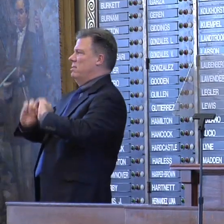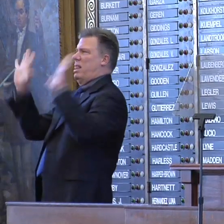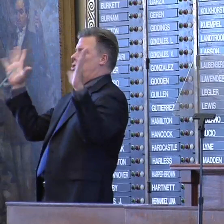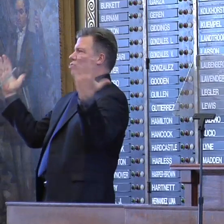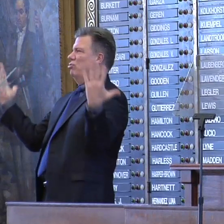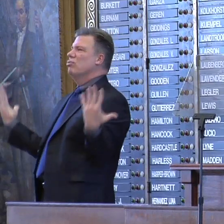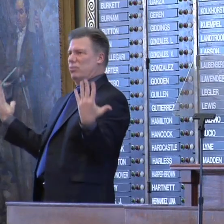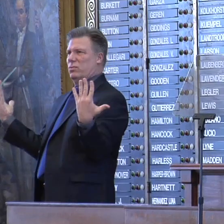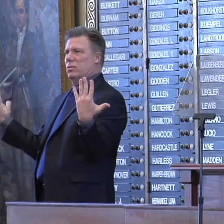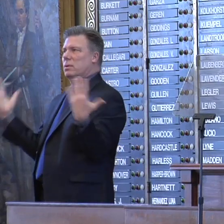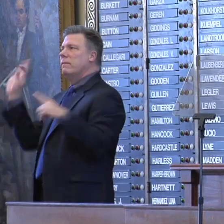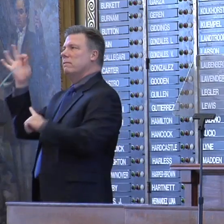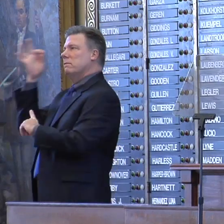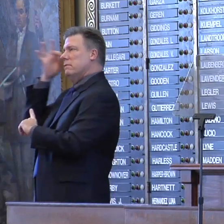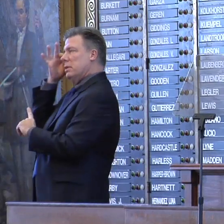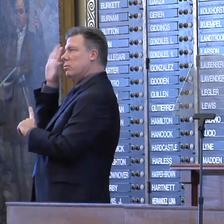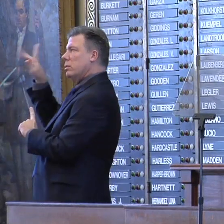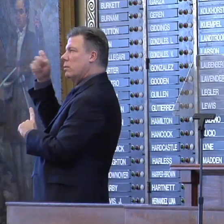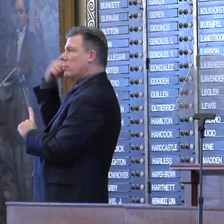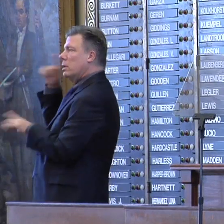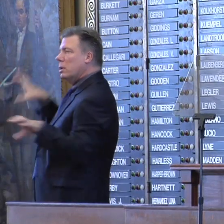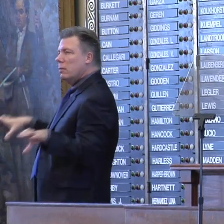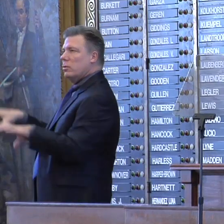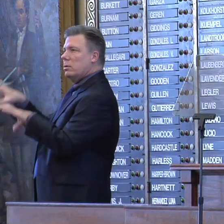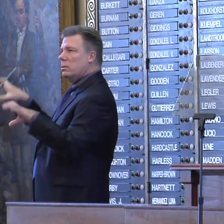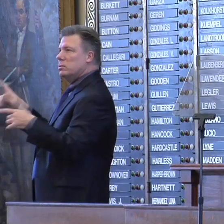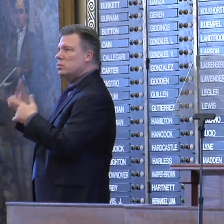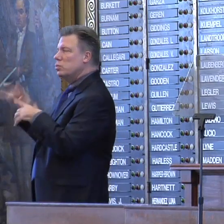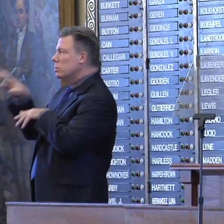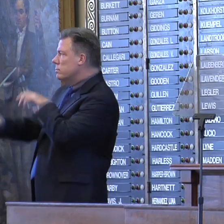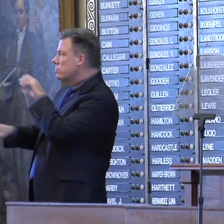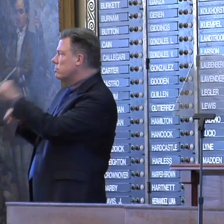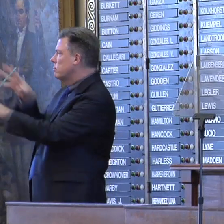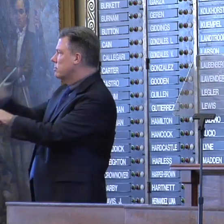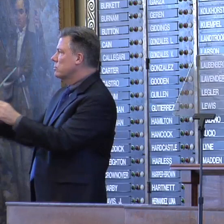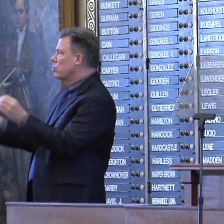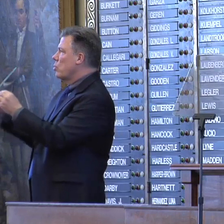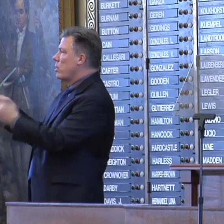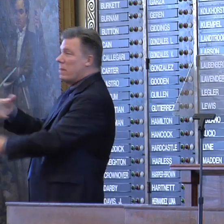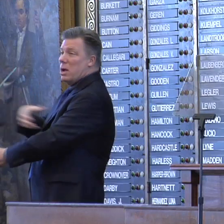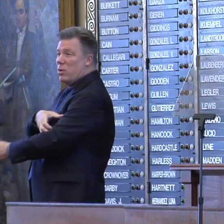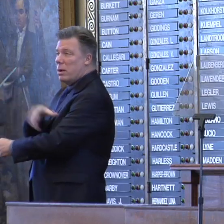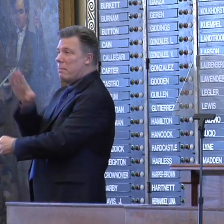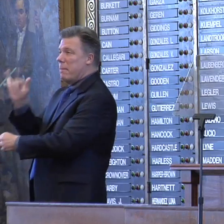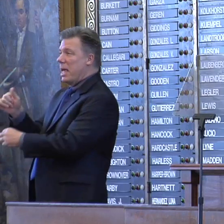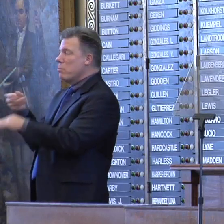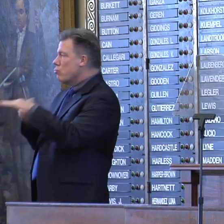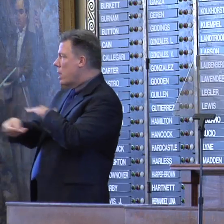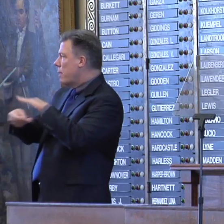The federal government's efforts to accumulate more power by bribing us with our own tax dollars are simply